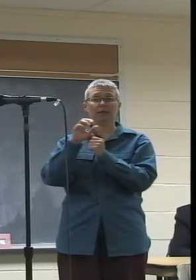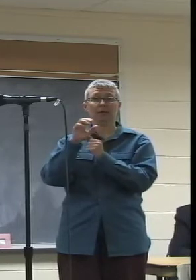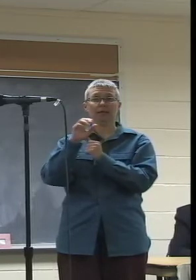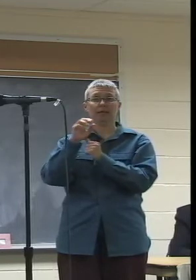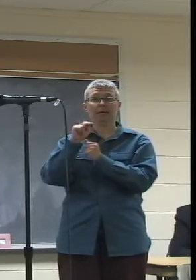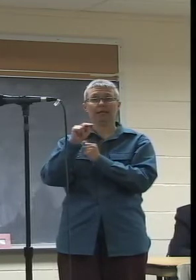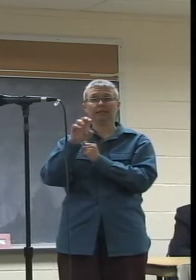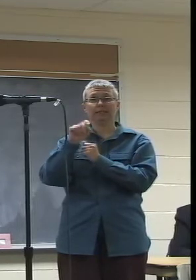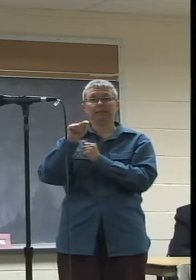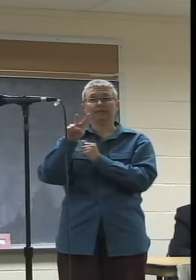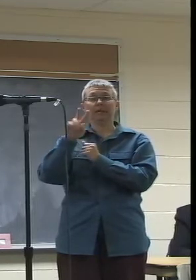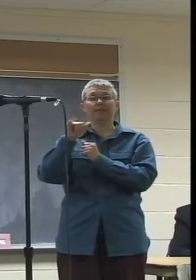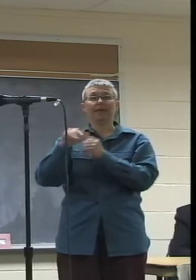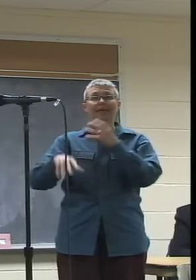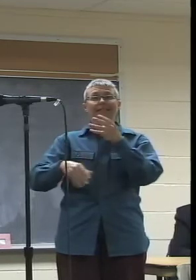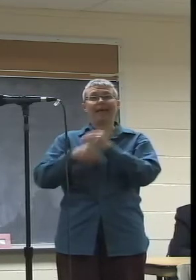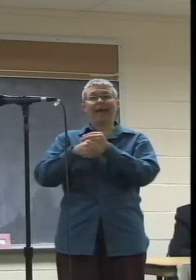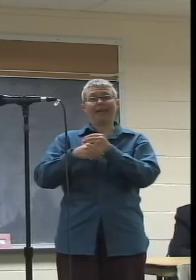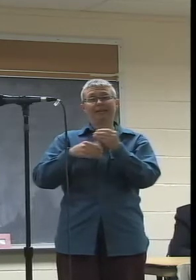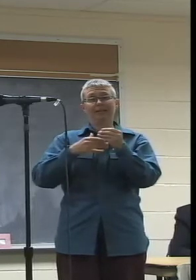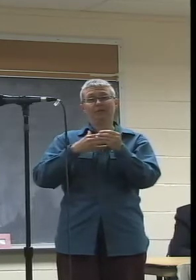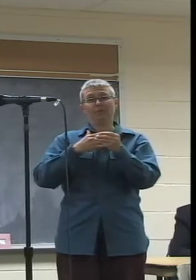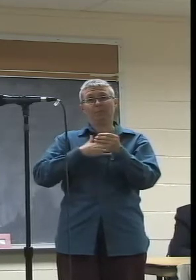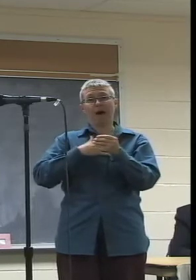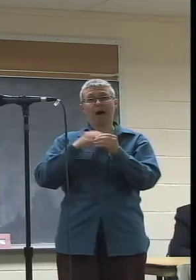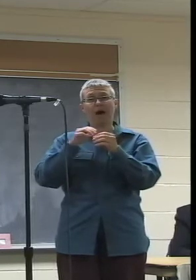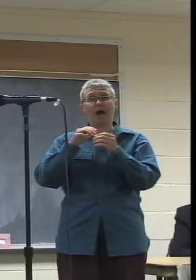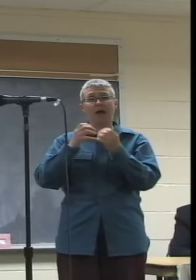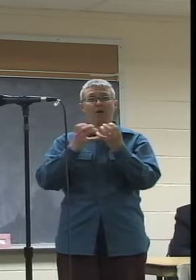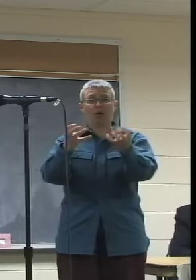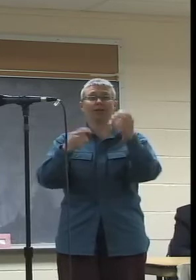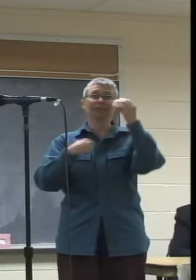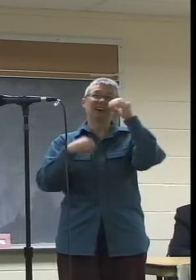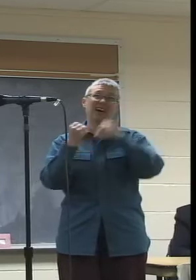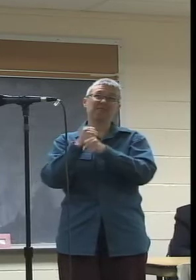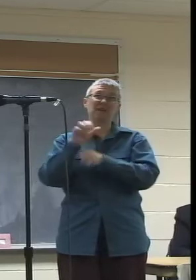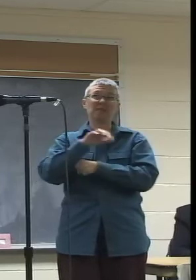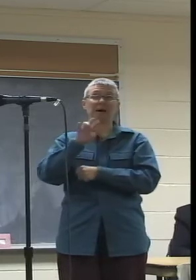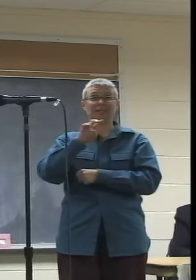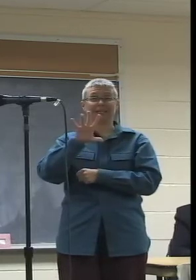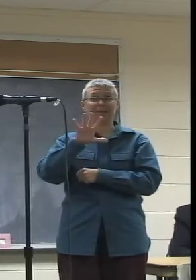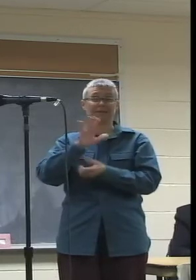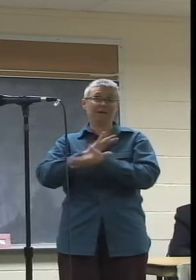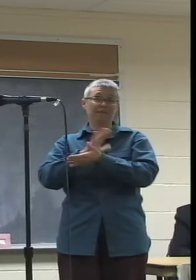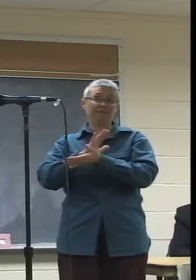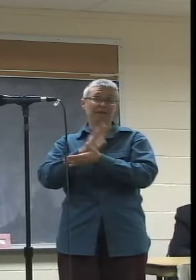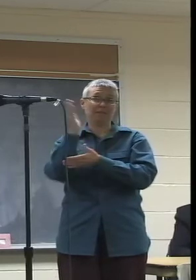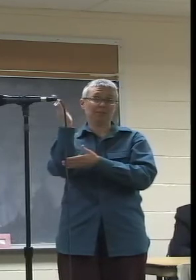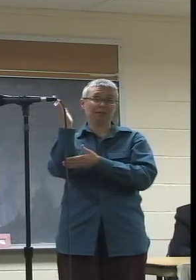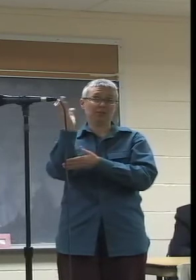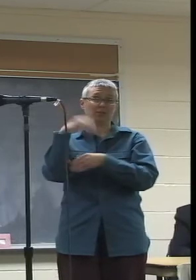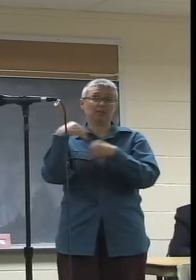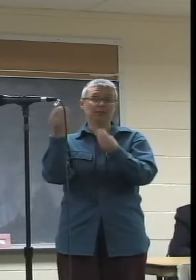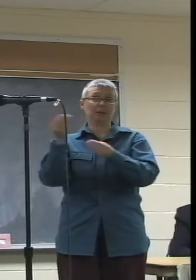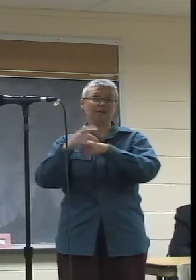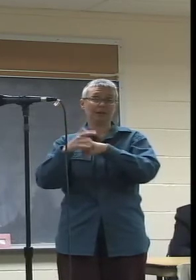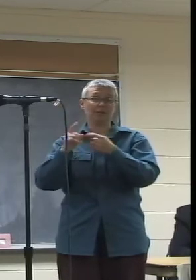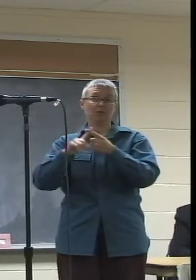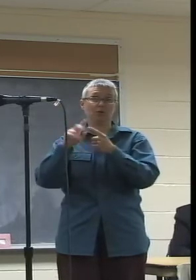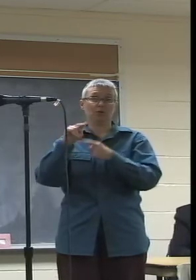increased my audience beyond the academy. I've made about 75 of my film lectures available to NCTV